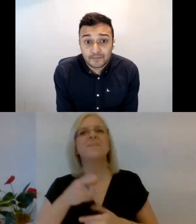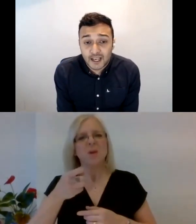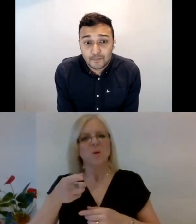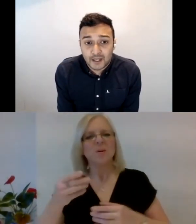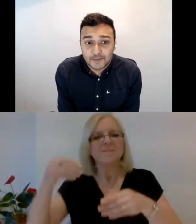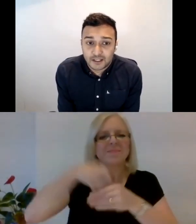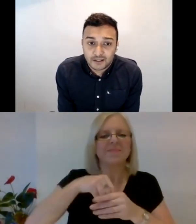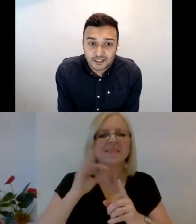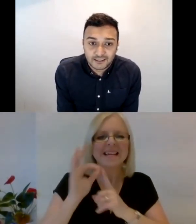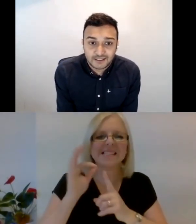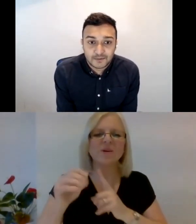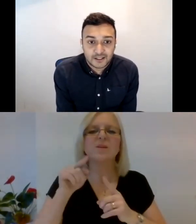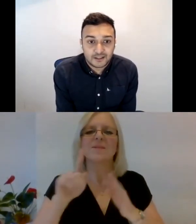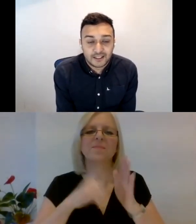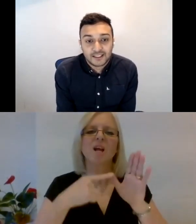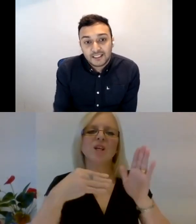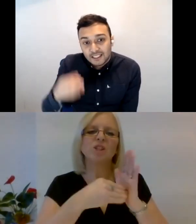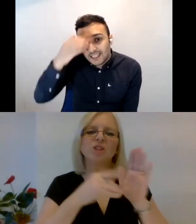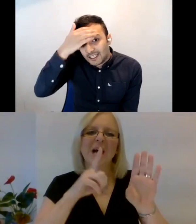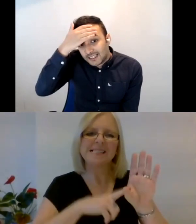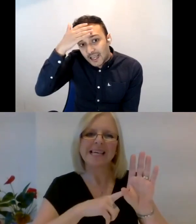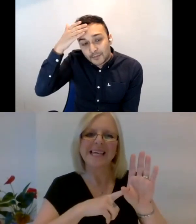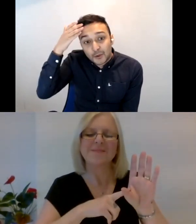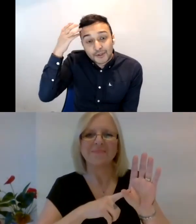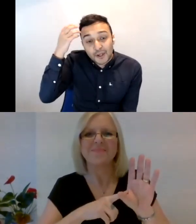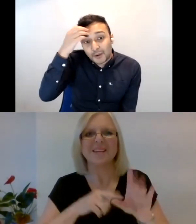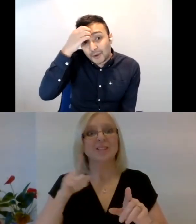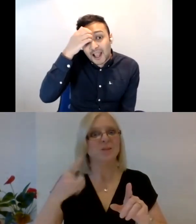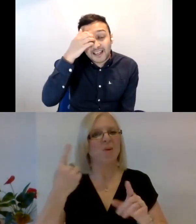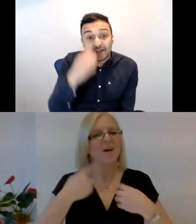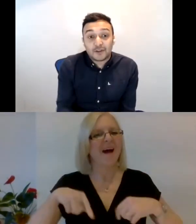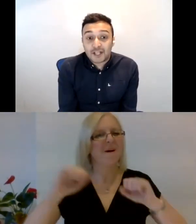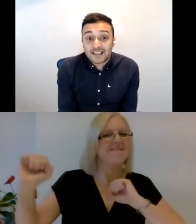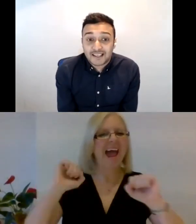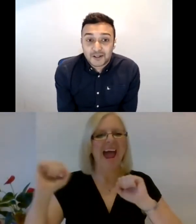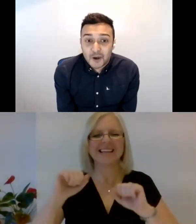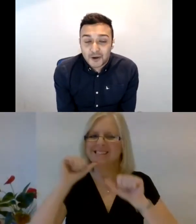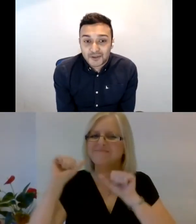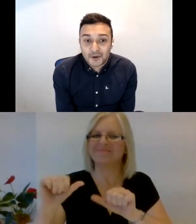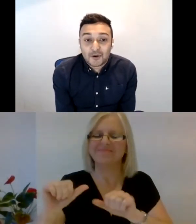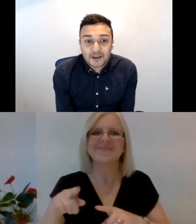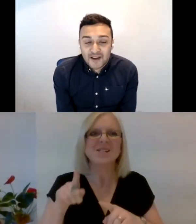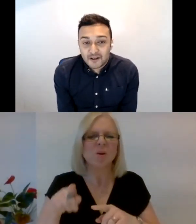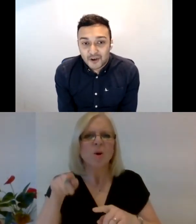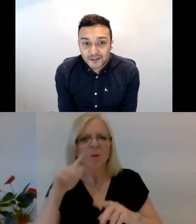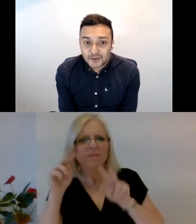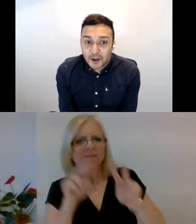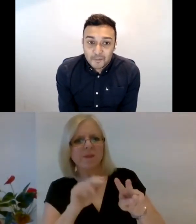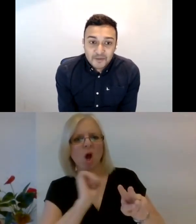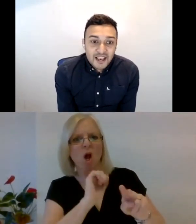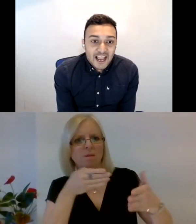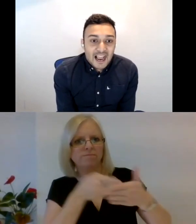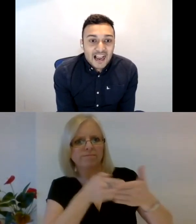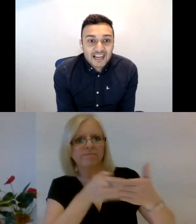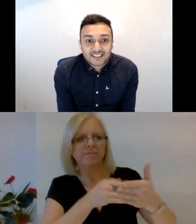Yeah. Yeah, absolutely. Absolutely. And, um, you also interviewed Jazzy as well. So we're a big fan of hers